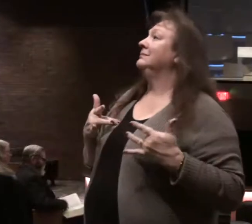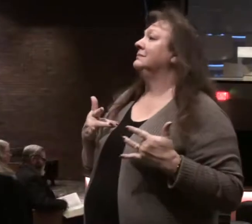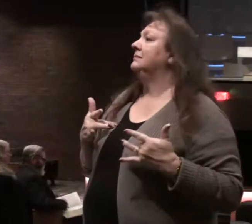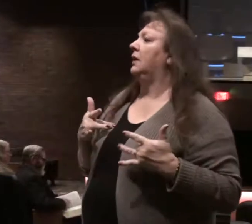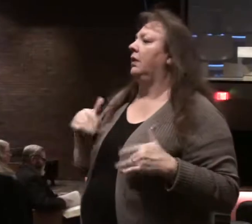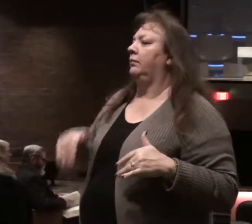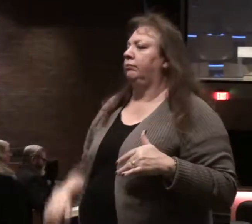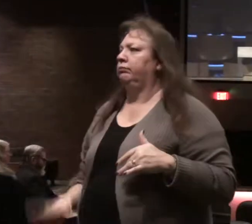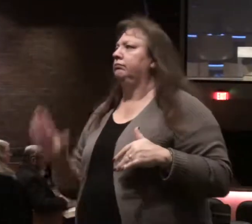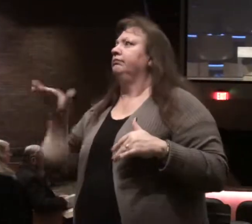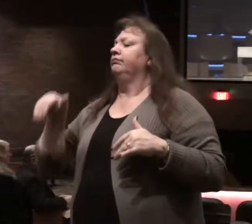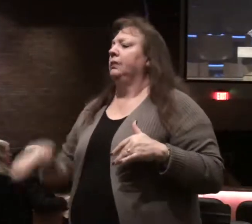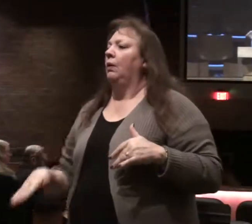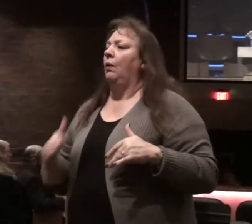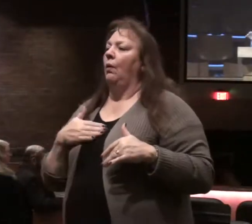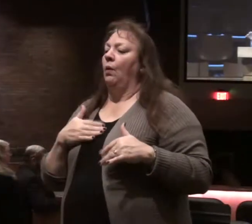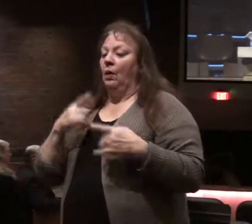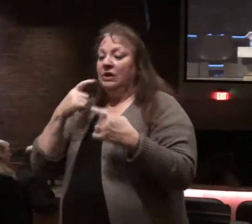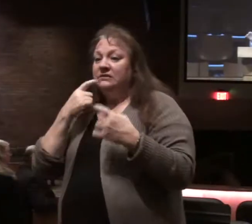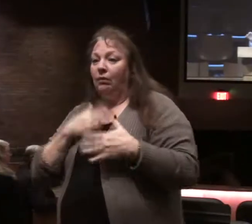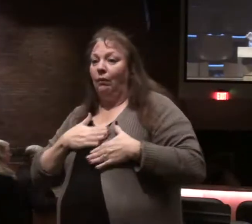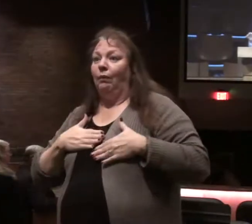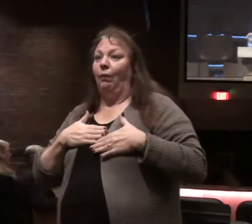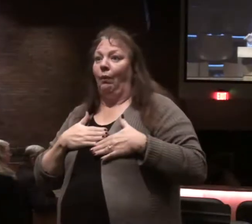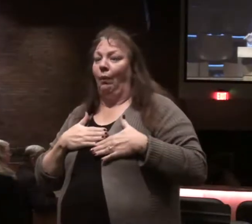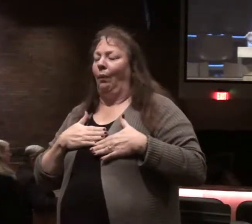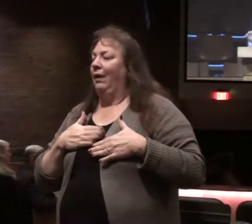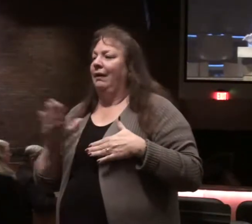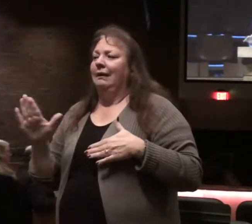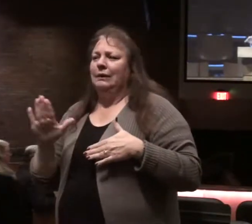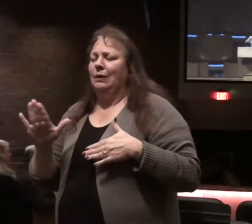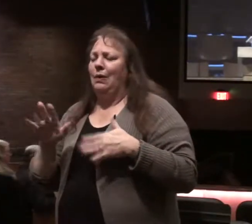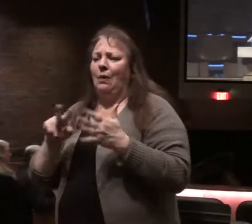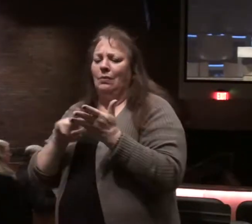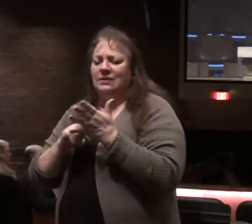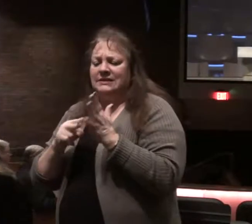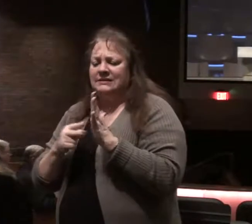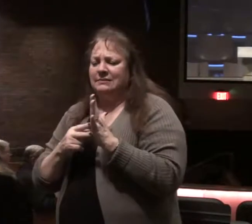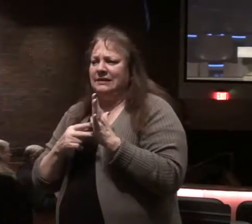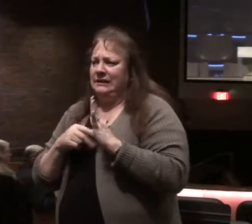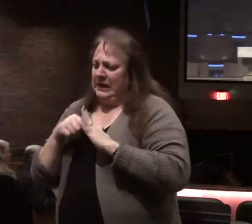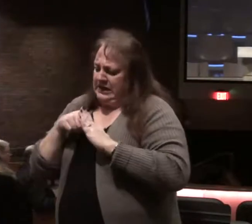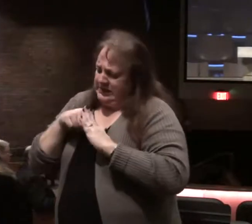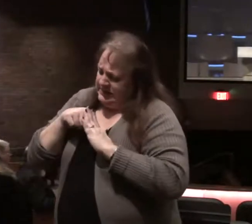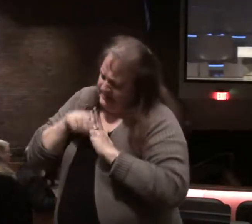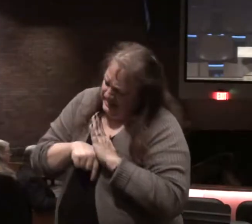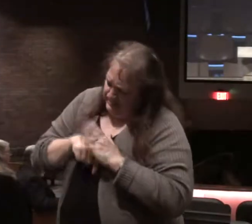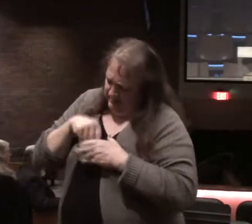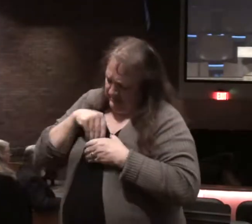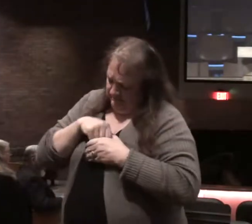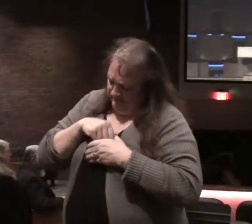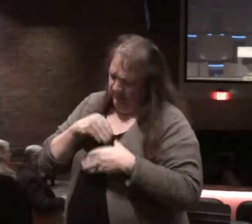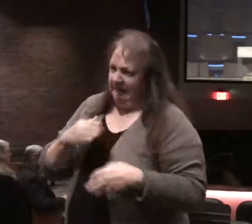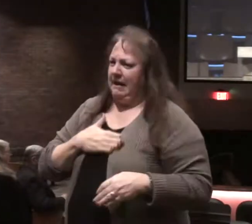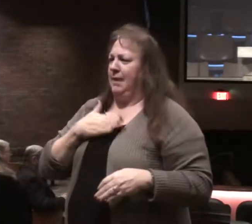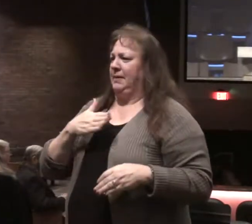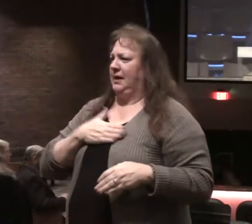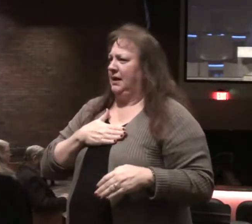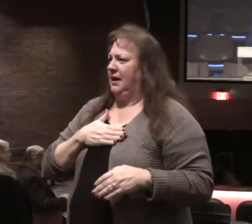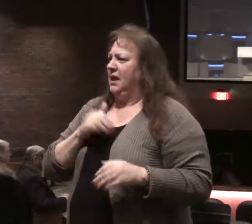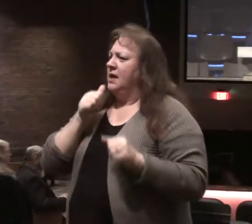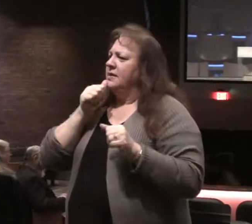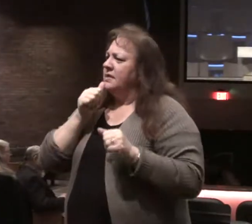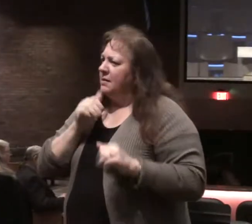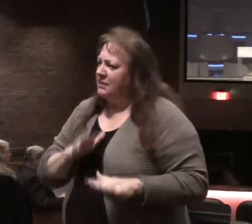or based on the passing pleasure of sin. This would be a happiness that's more deep-rooted. A blessing-ness that